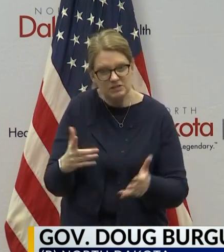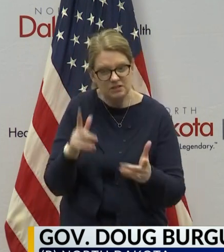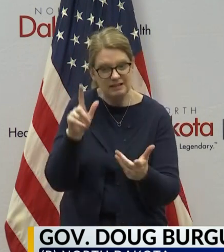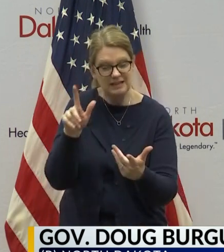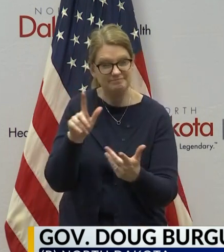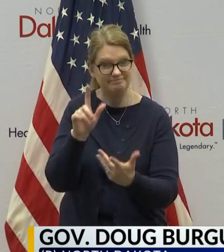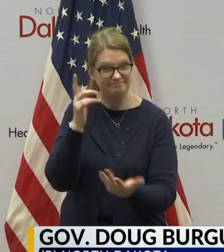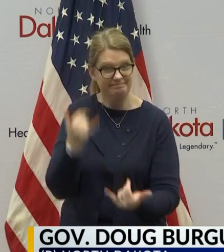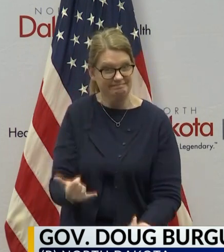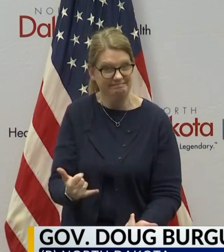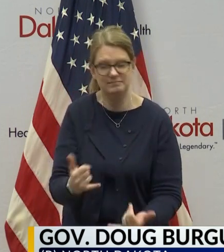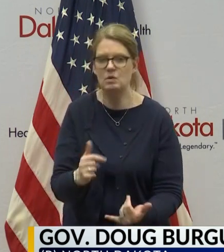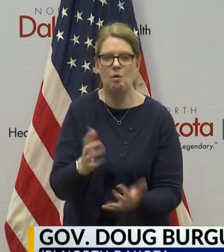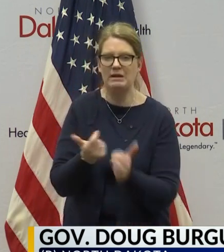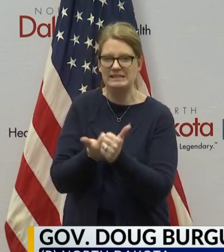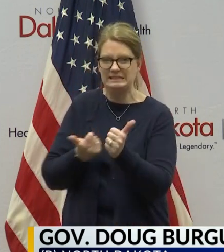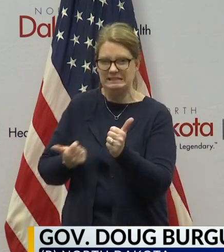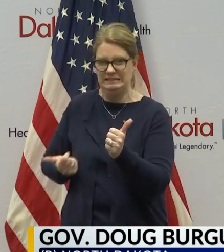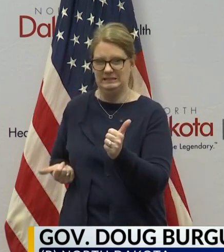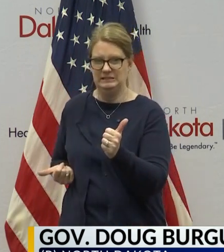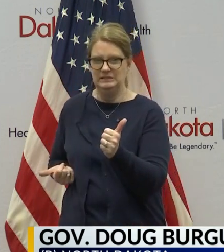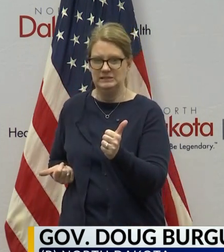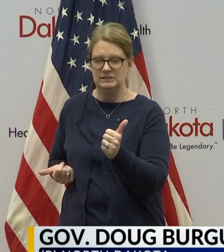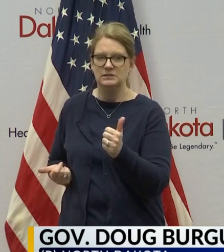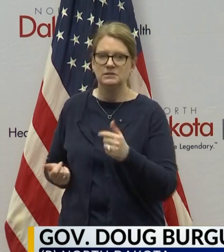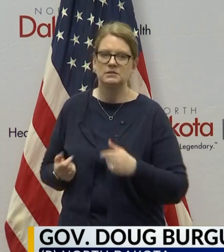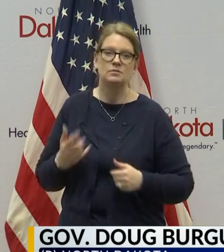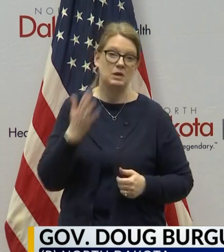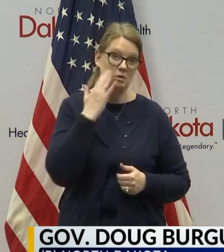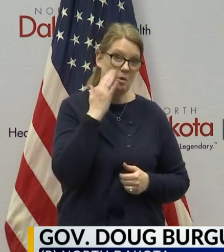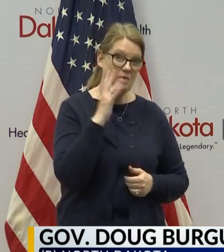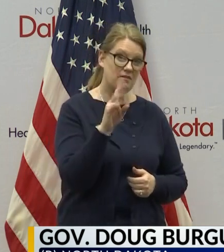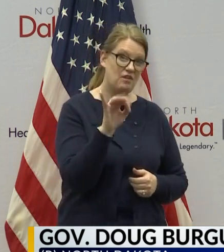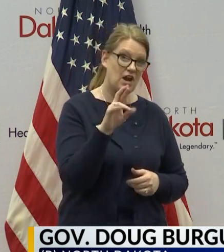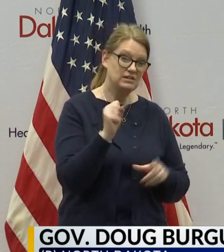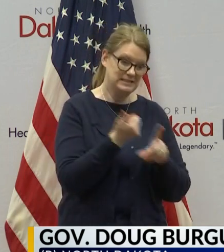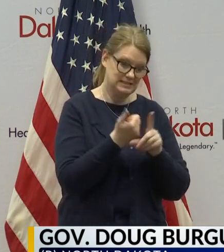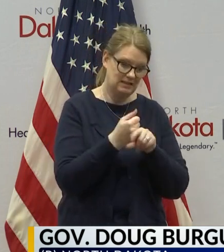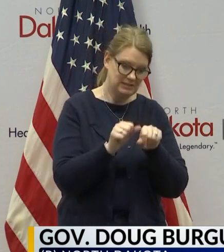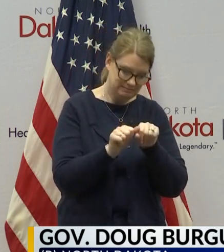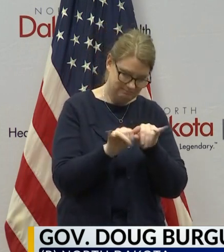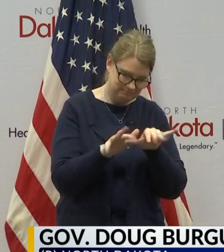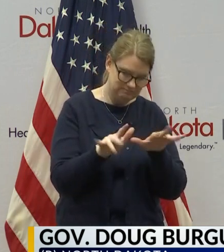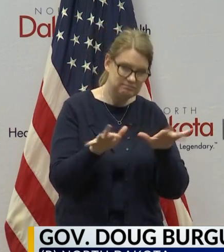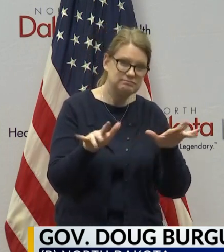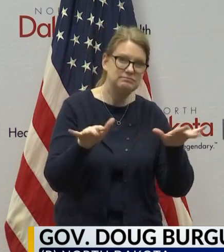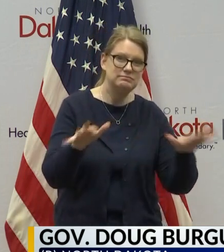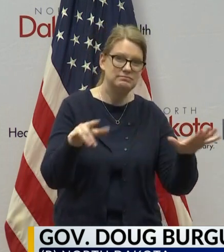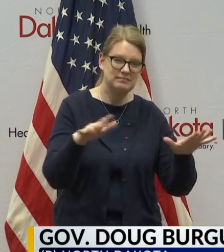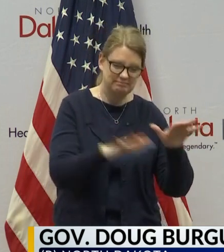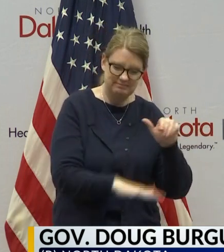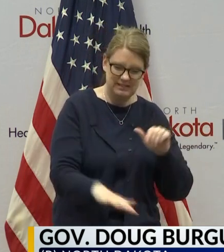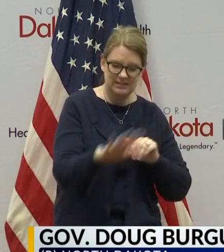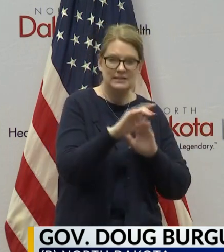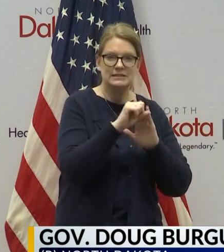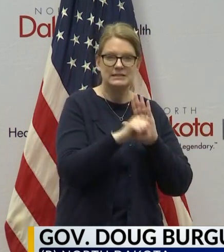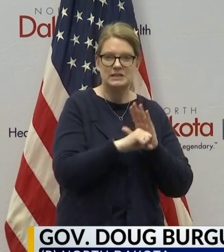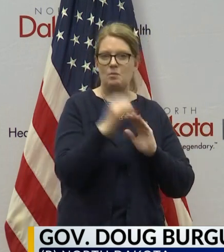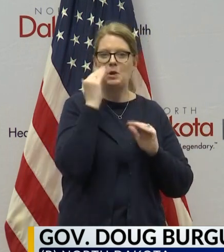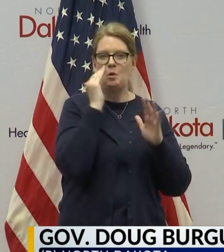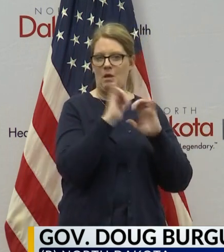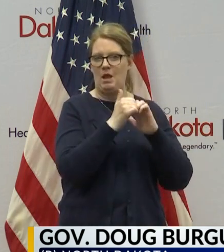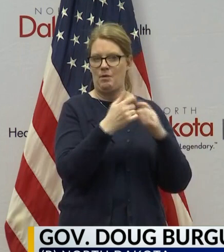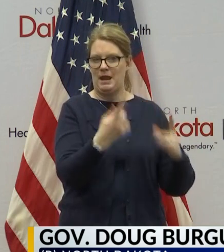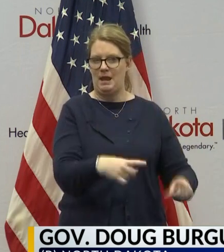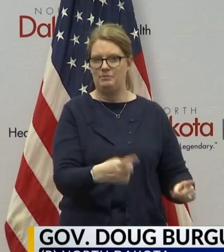that's out there, and we know that the virus continues to spread in our state. We know how it spreads, and